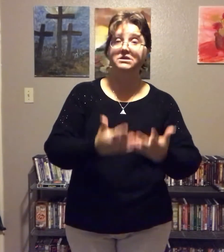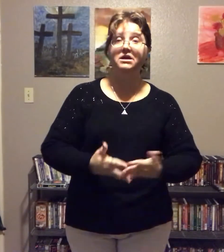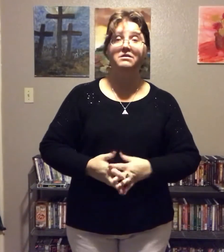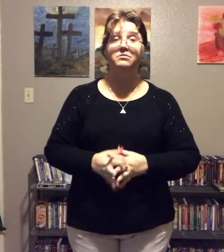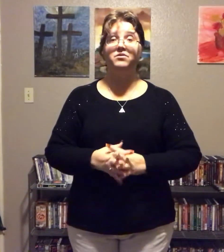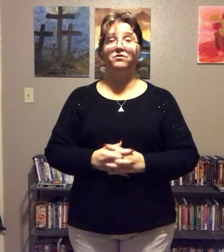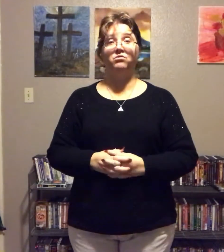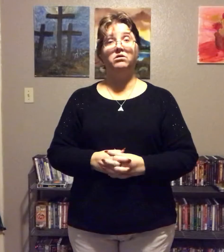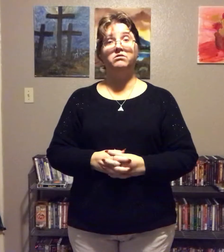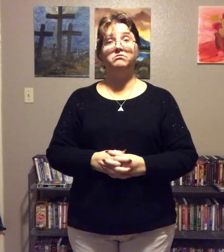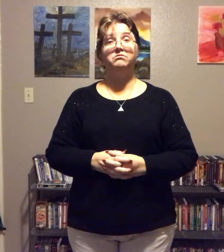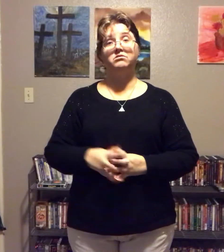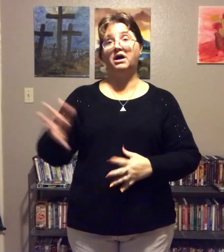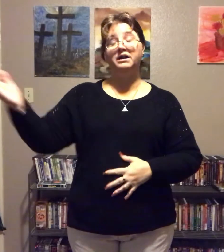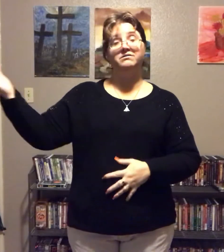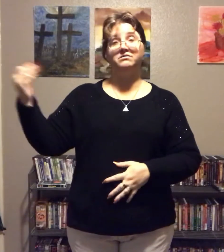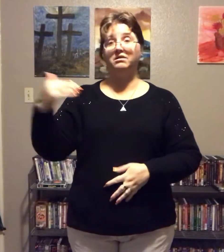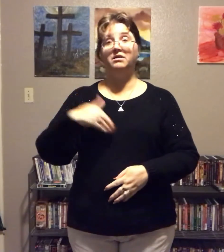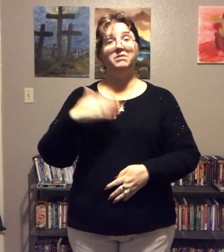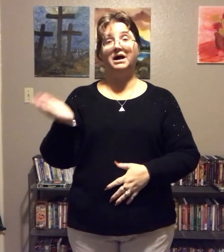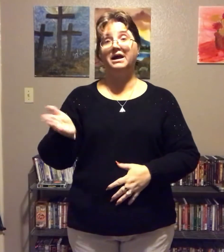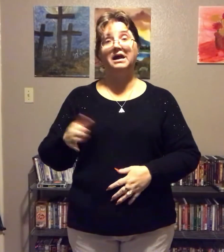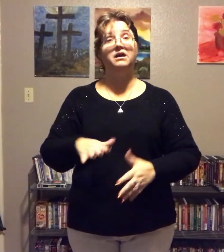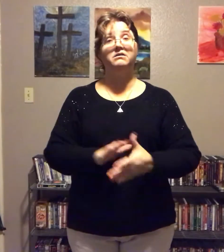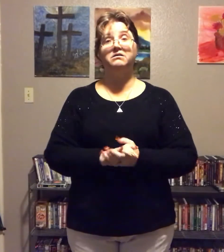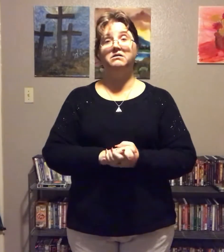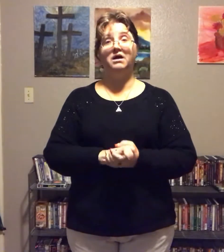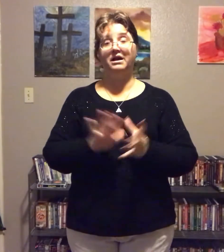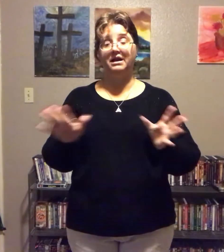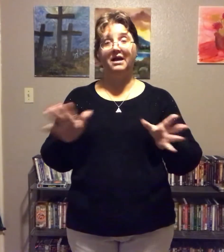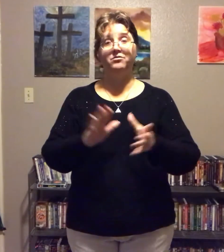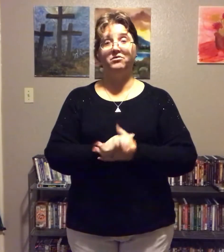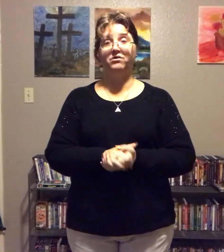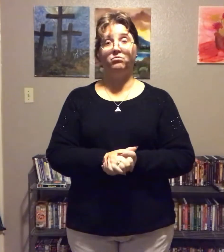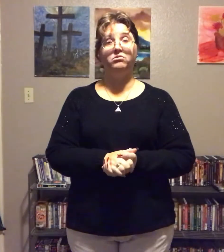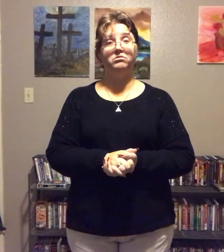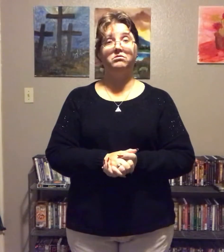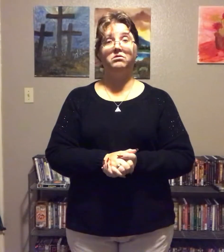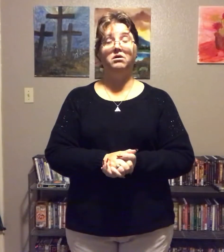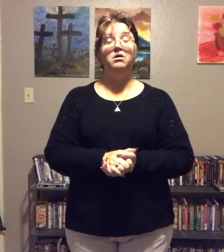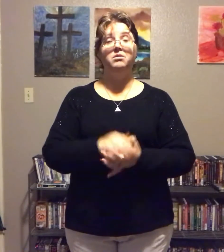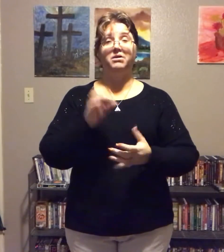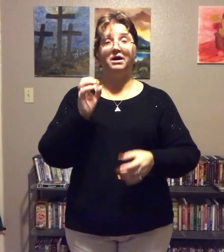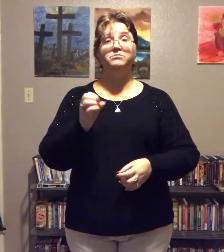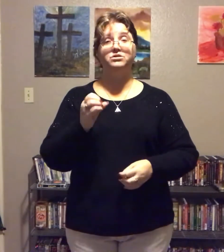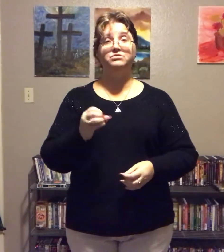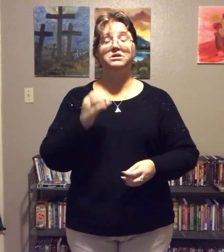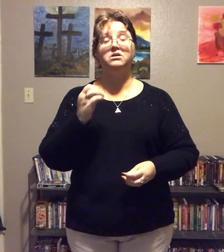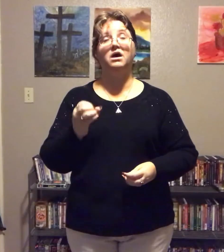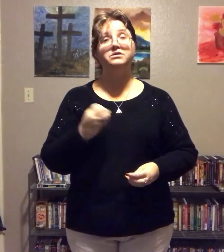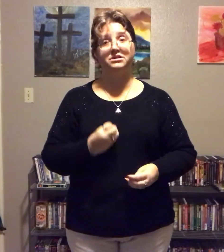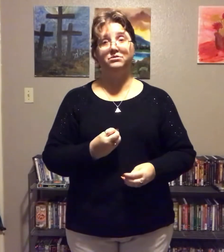to eat them if I want. God isn't telling me I can't. I can have them if I want. But I'm choosing not to.